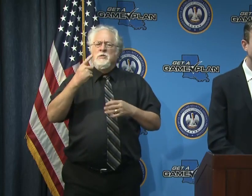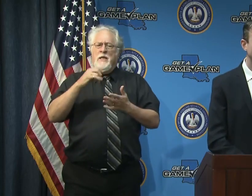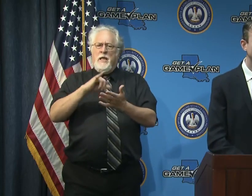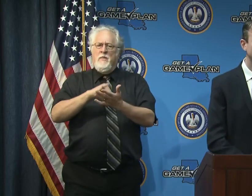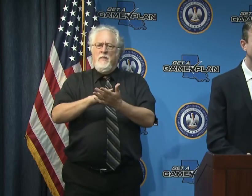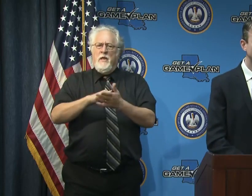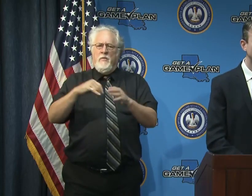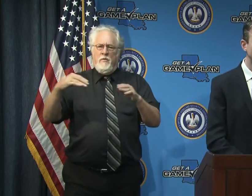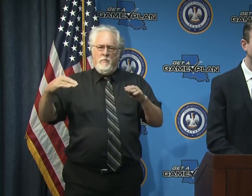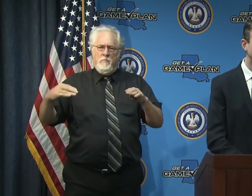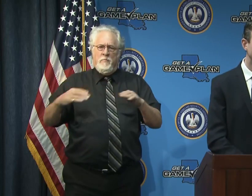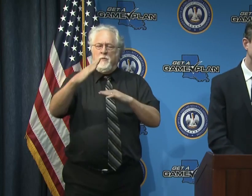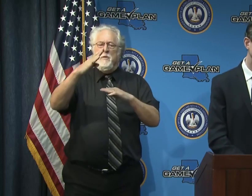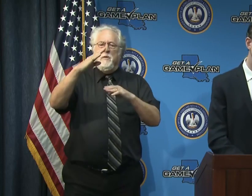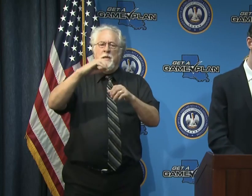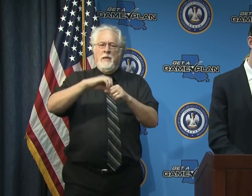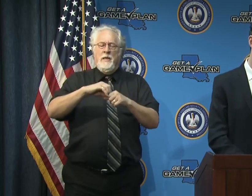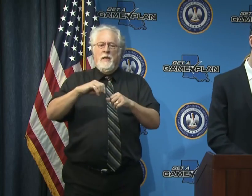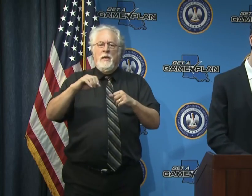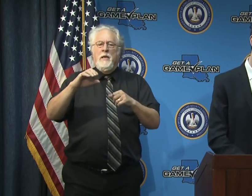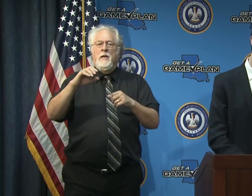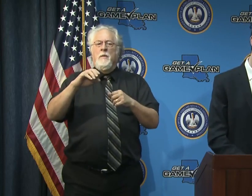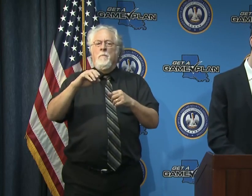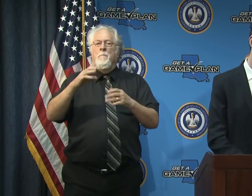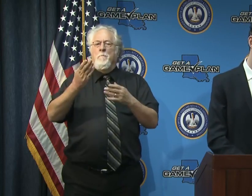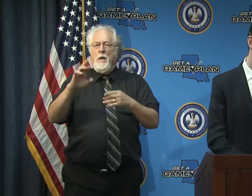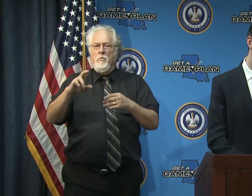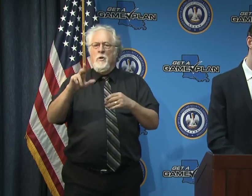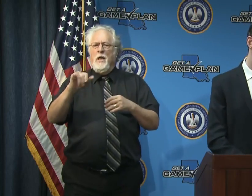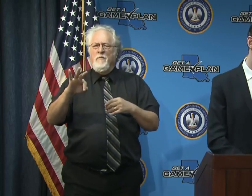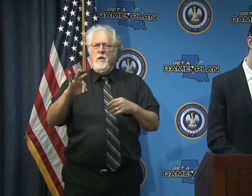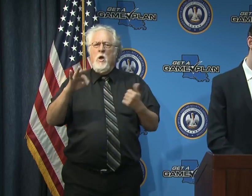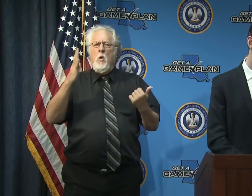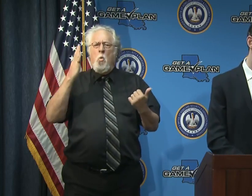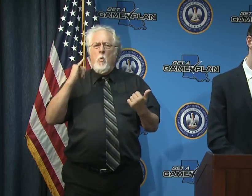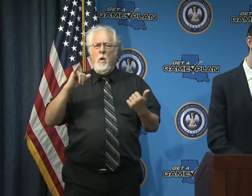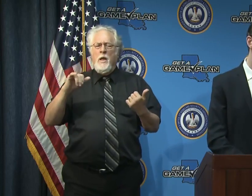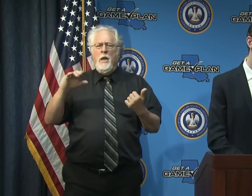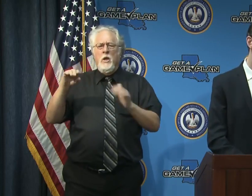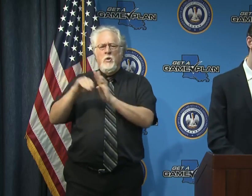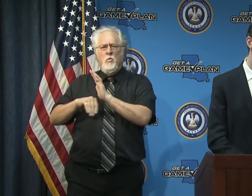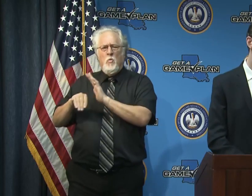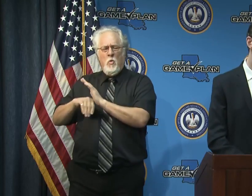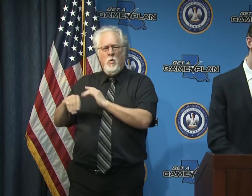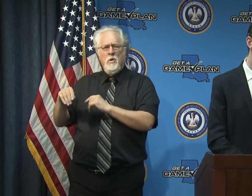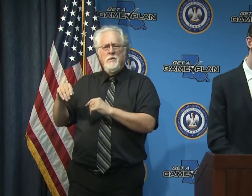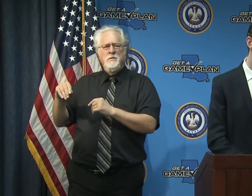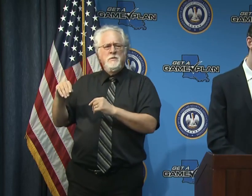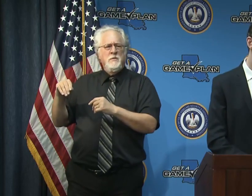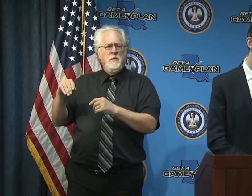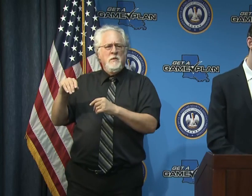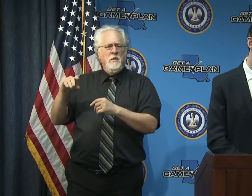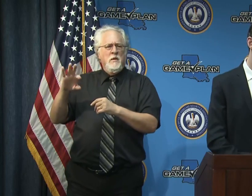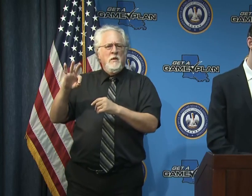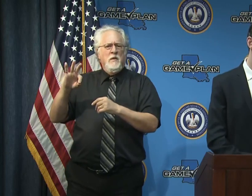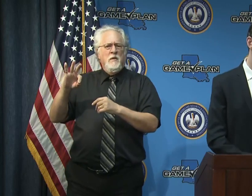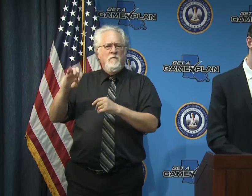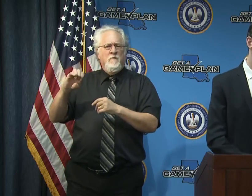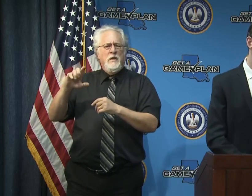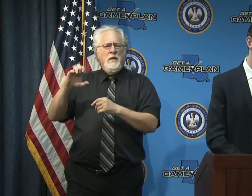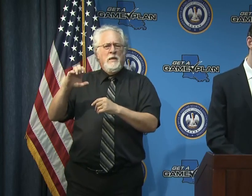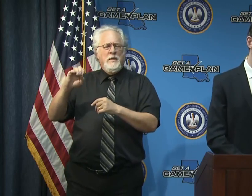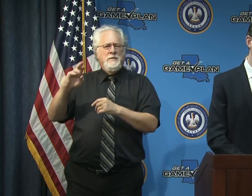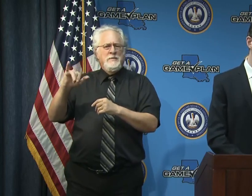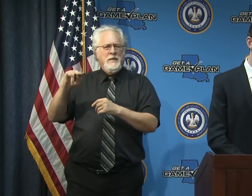in urban areas baton rouge and lafayette i'm not quite sure about why northeast louisiana seems to be going red unless because that's mostly a rural area i'm